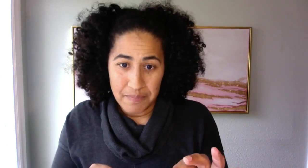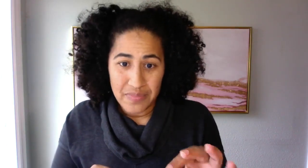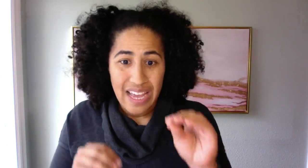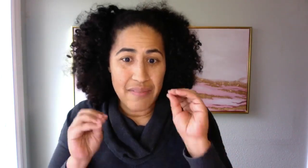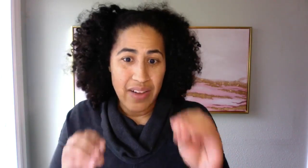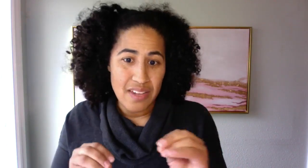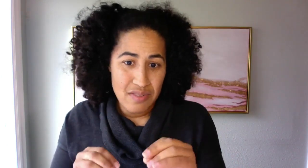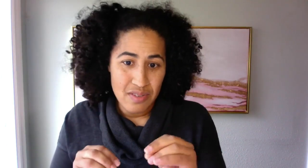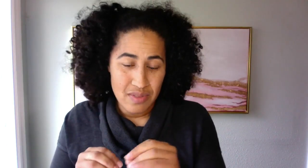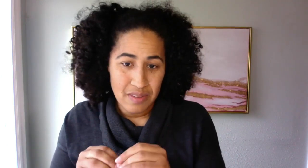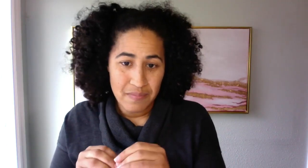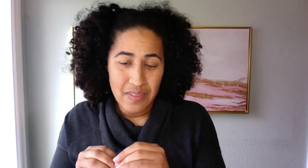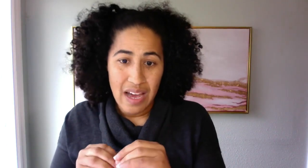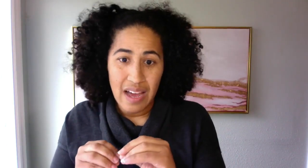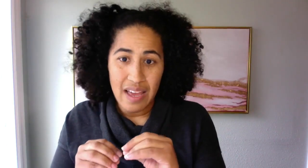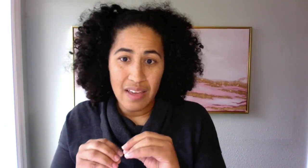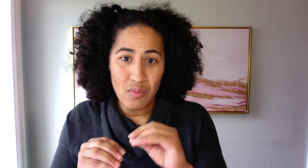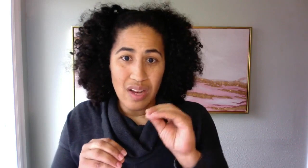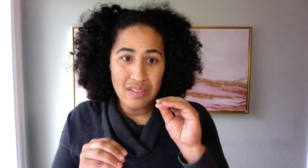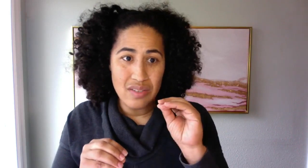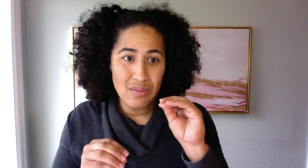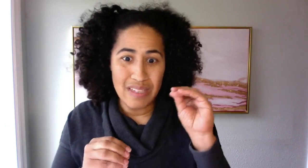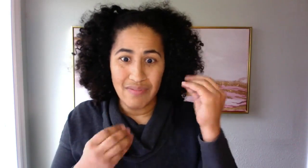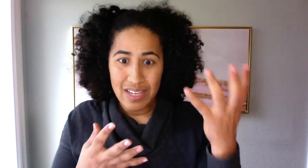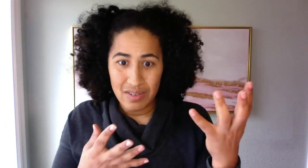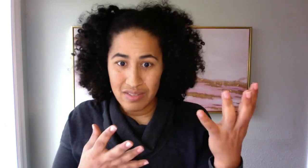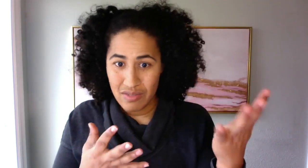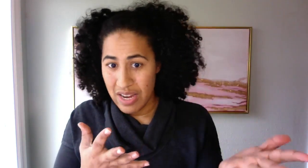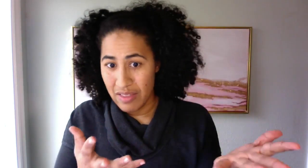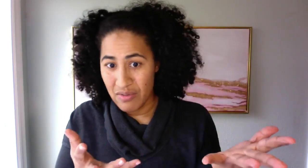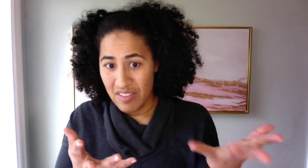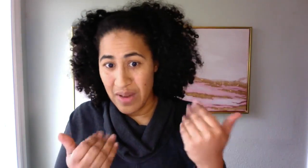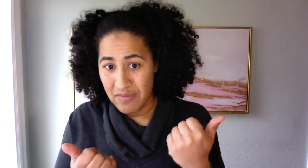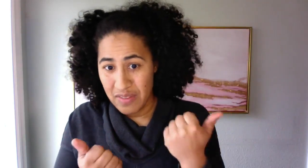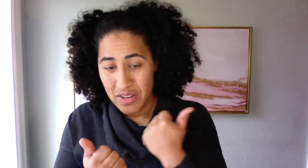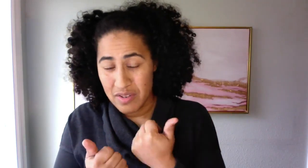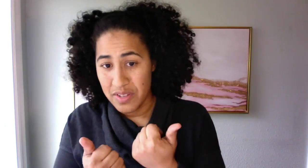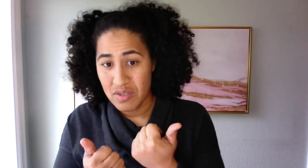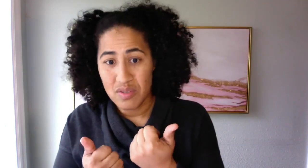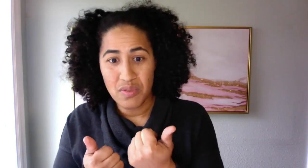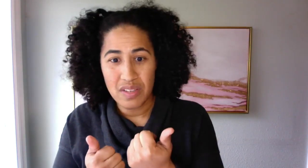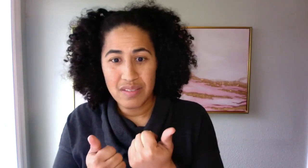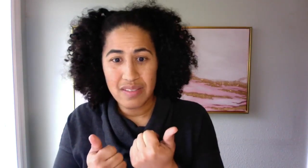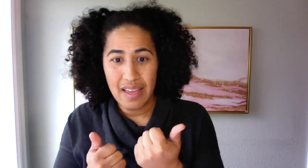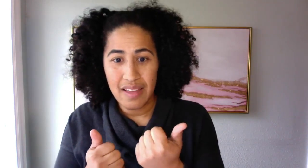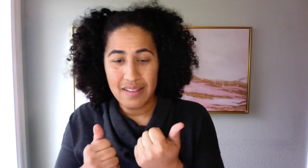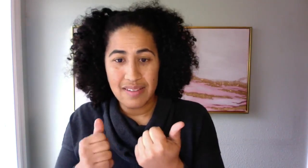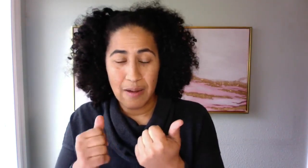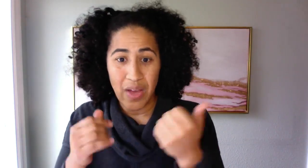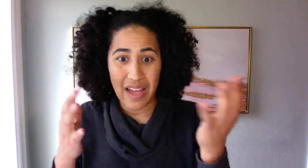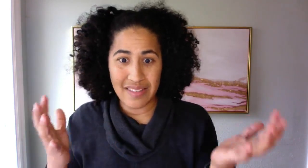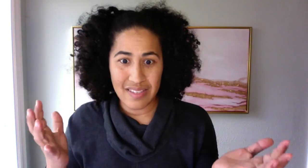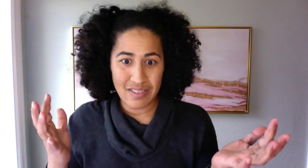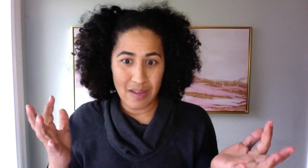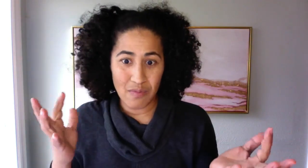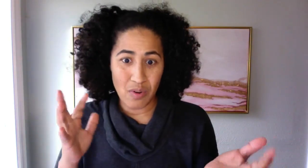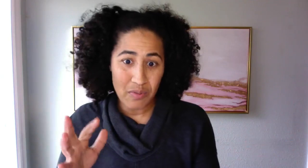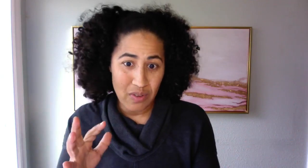I invite you to use it. I want to invite you to try three of my favorite interventions for this. And I teach them for free.